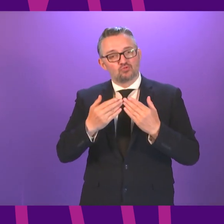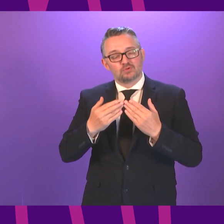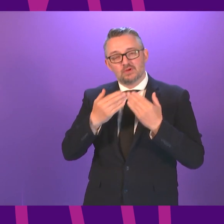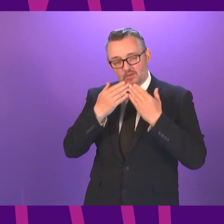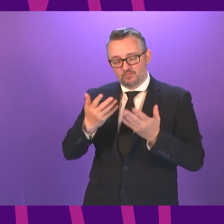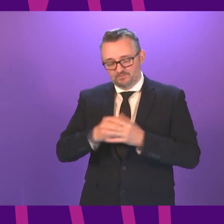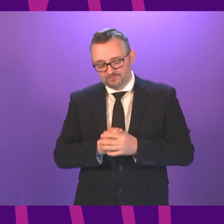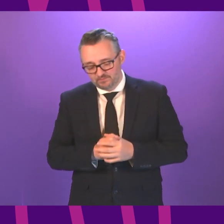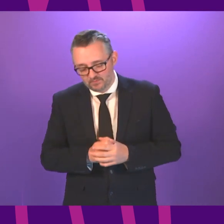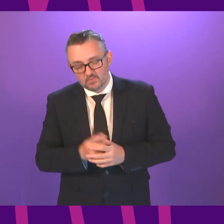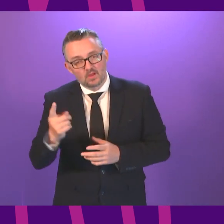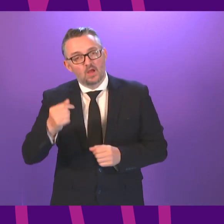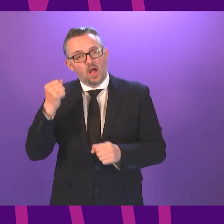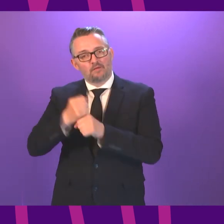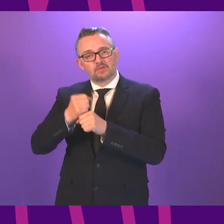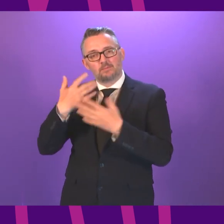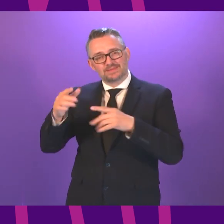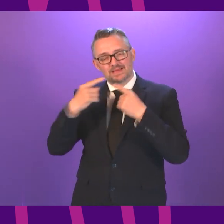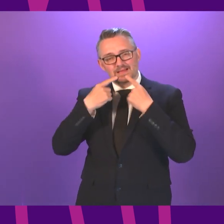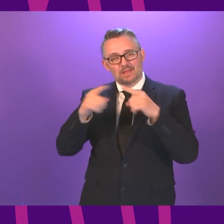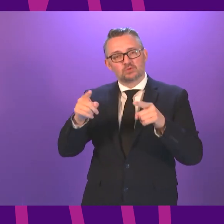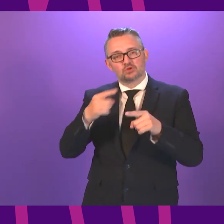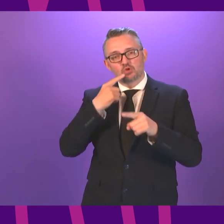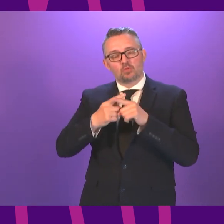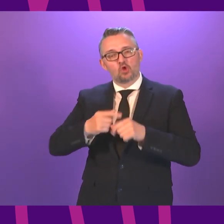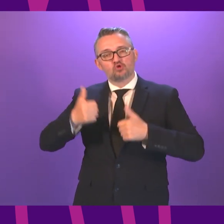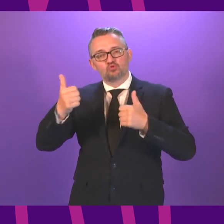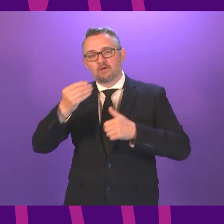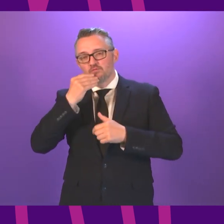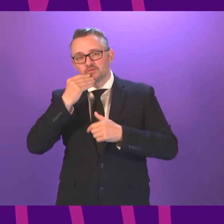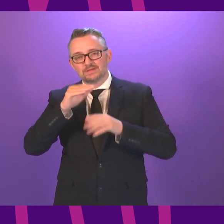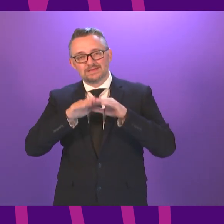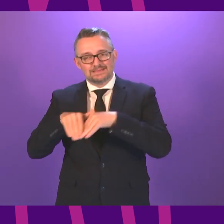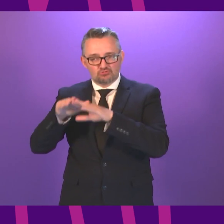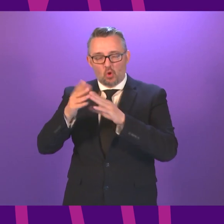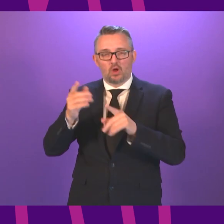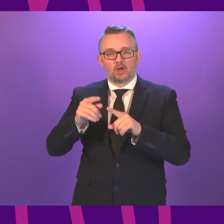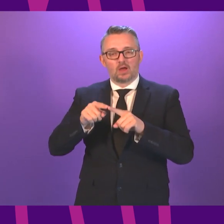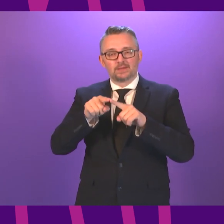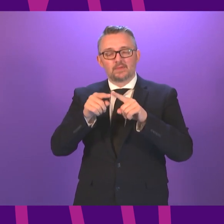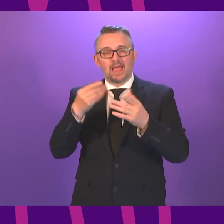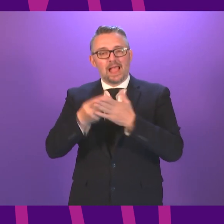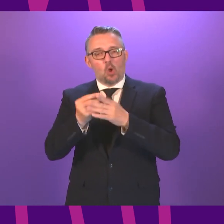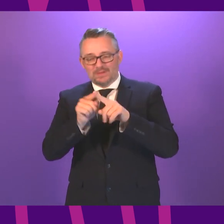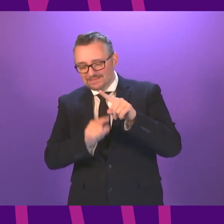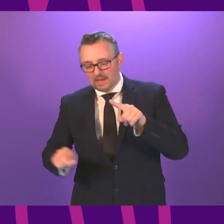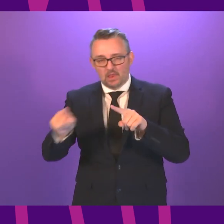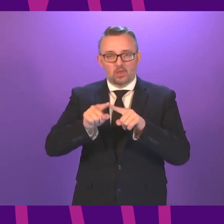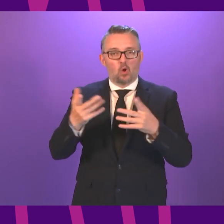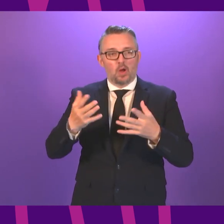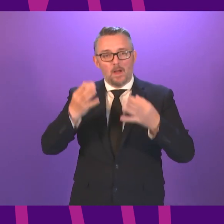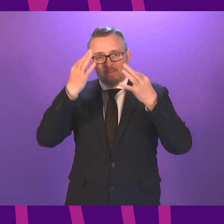over a year ago the government announced that important bills that the good food nations bill the circular economy bill a proper ban on hunting